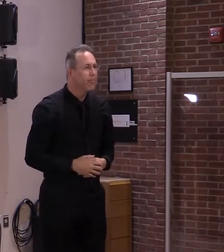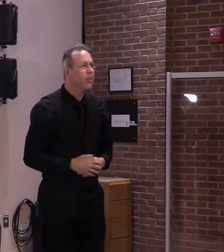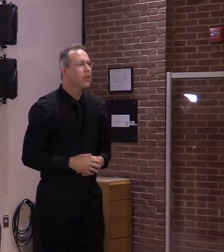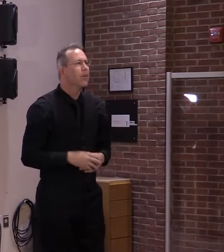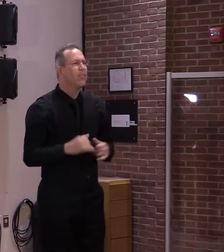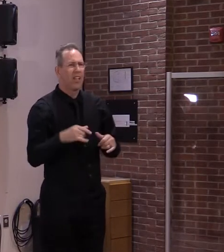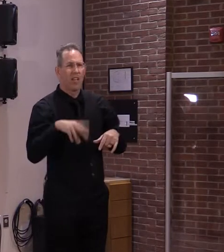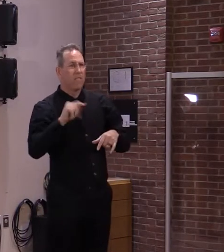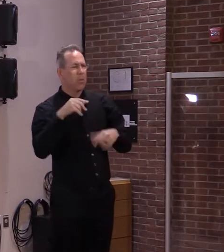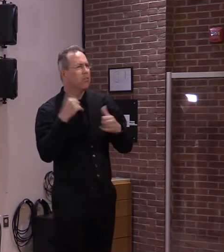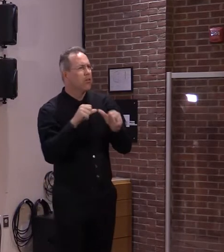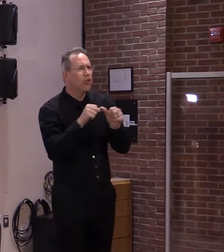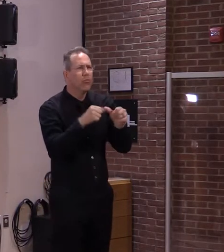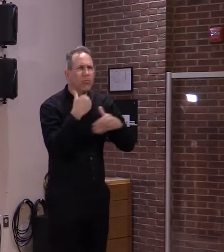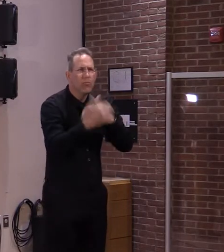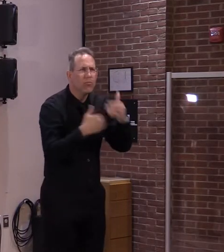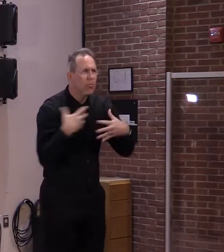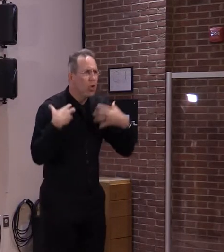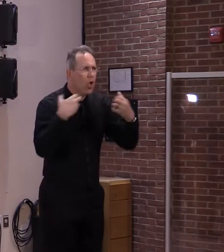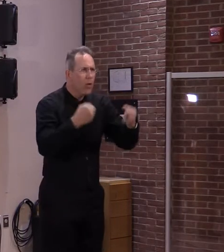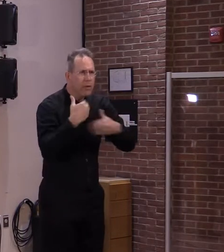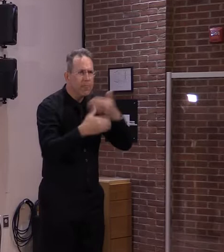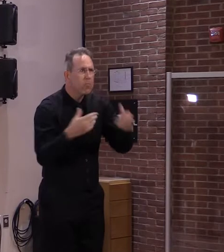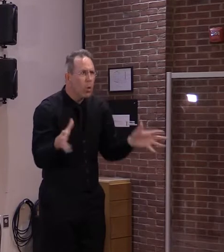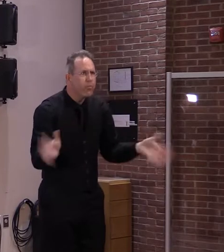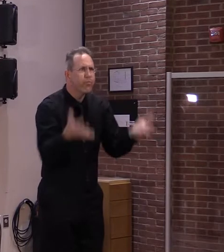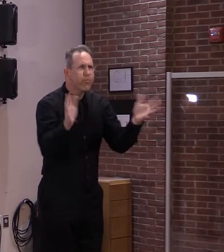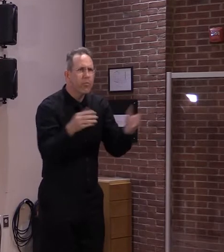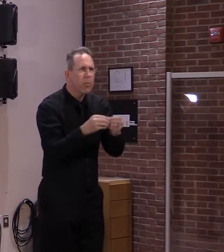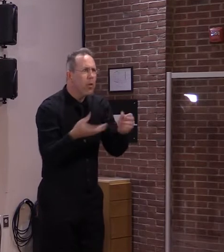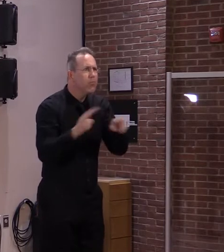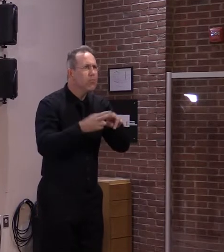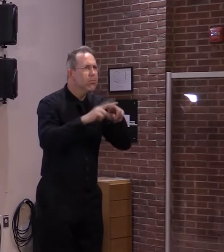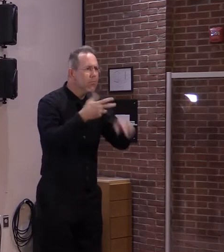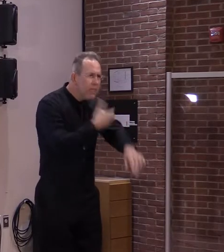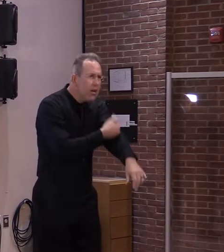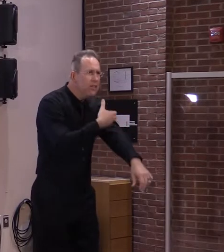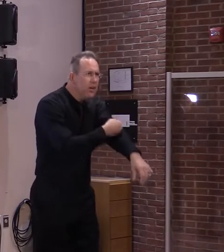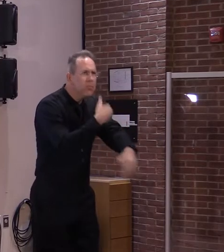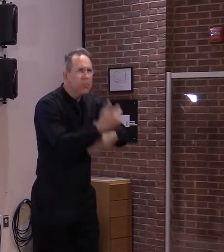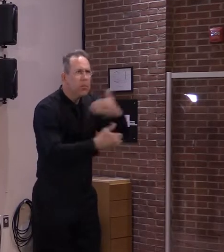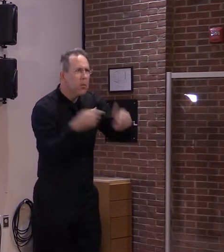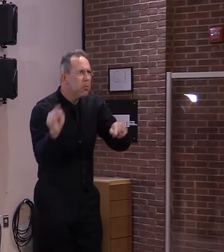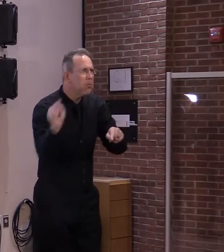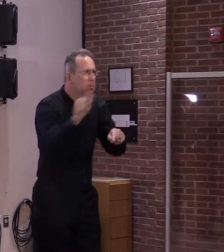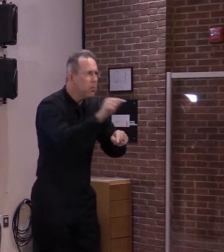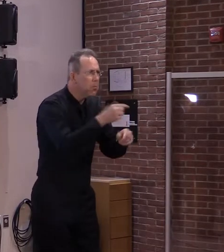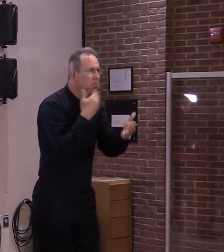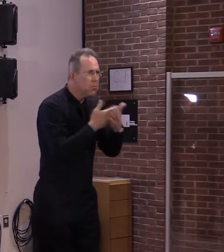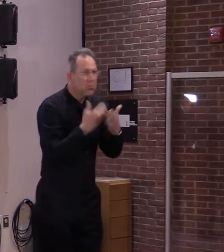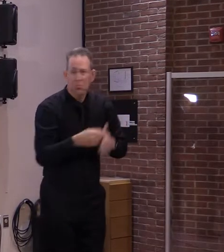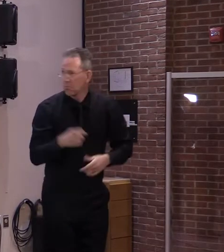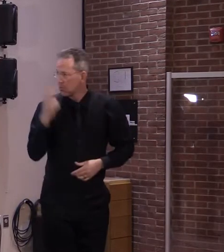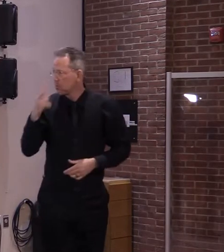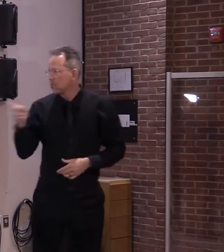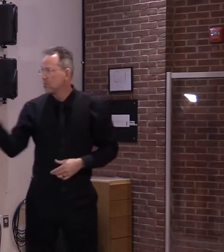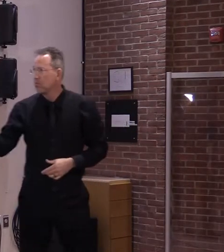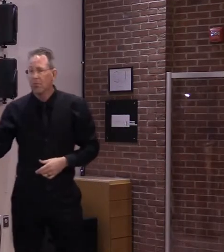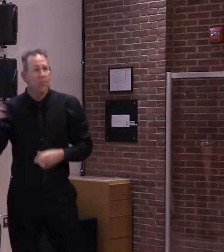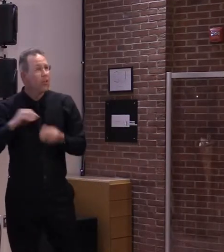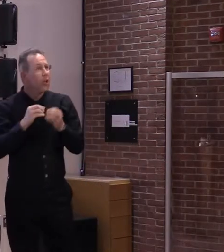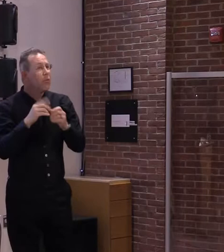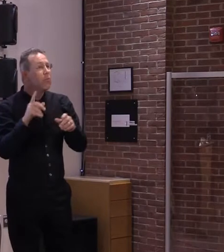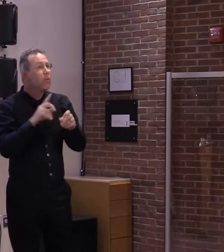and we have already met our May 1st vaccination goal under the Vermont Forward Plan. This week Vermont is